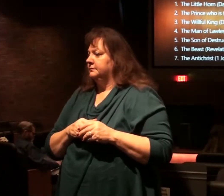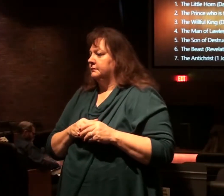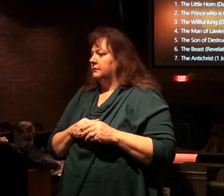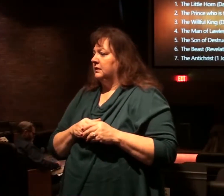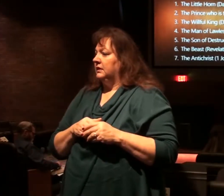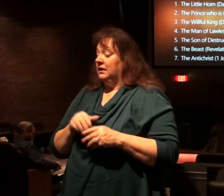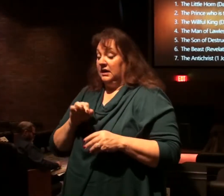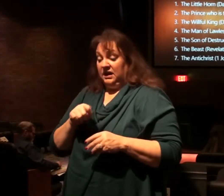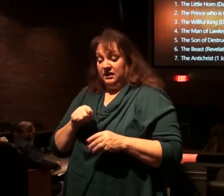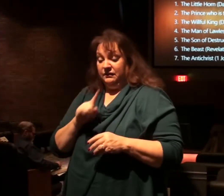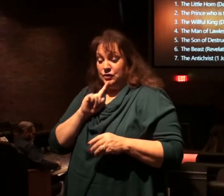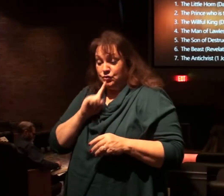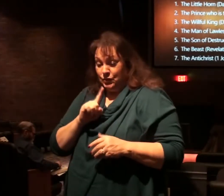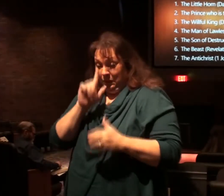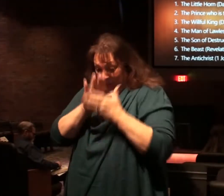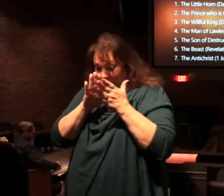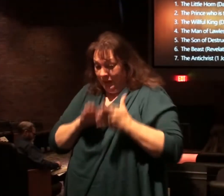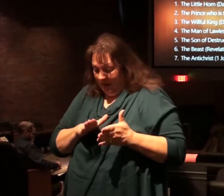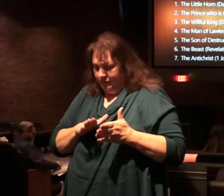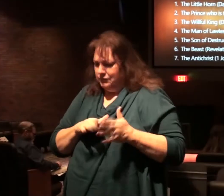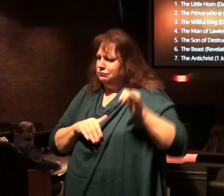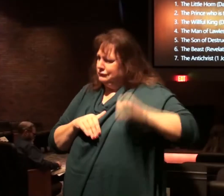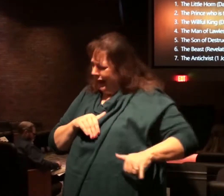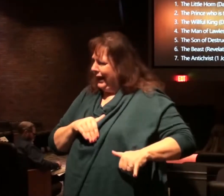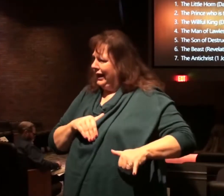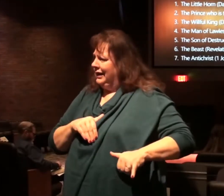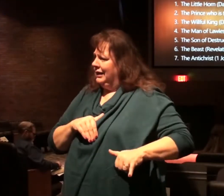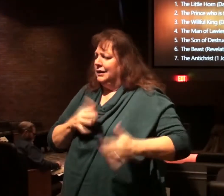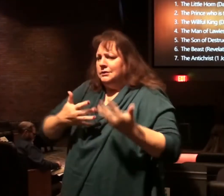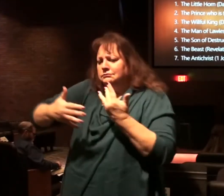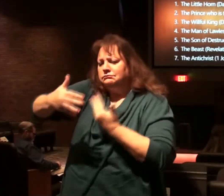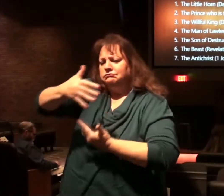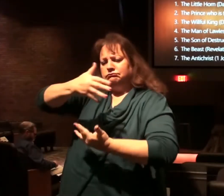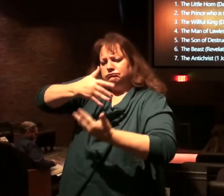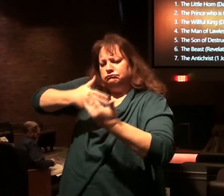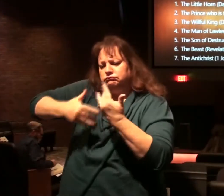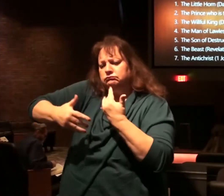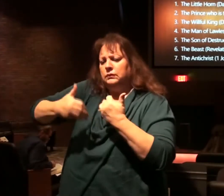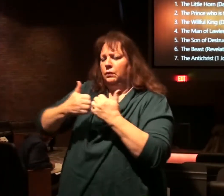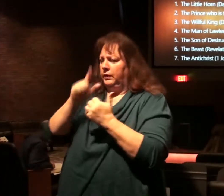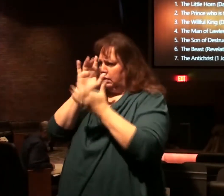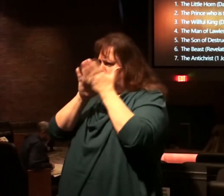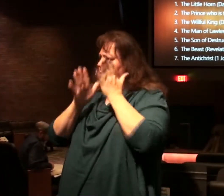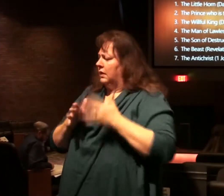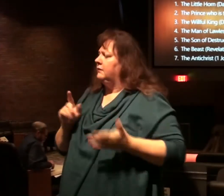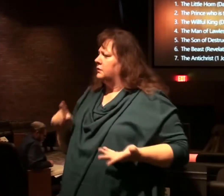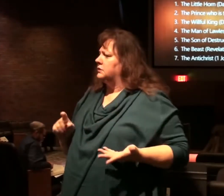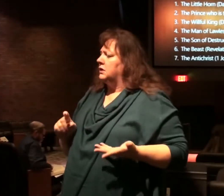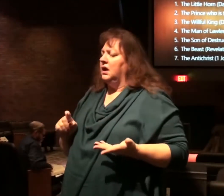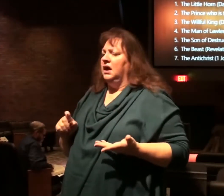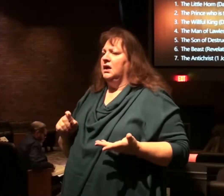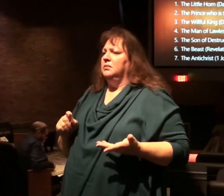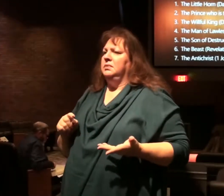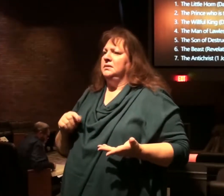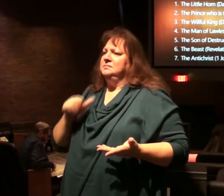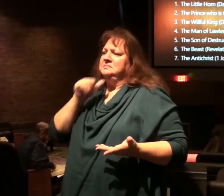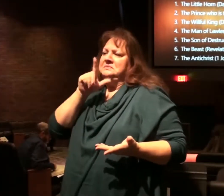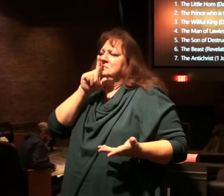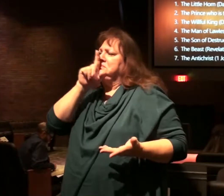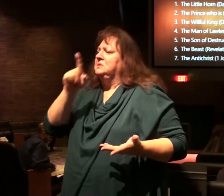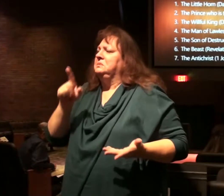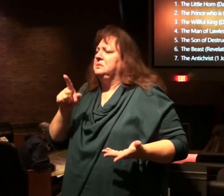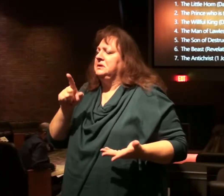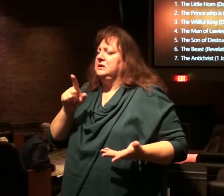And if they had been true believers, they would have remained in the fellowship of believers. But they are not really